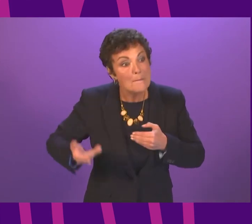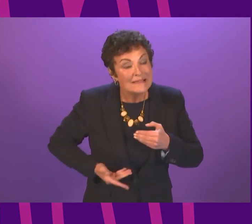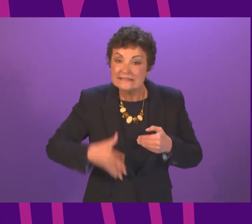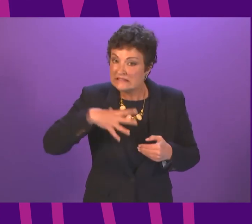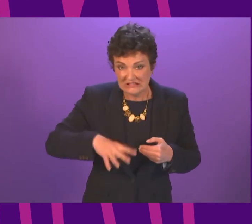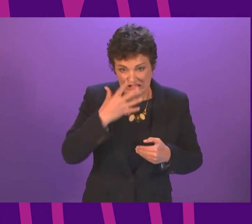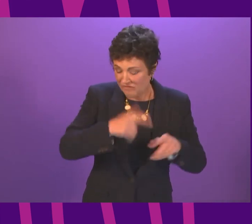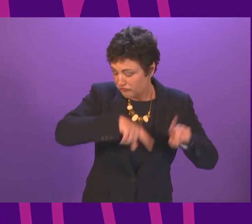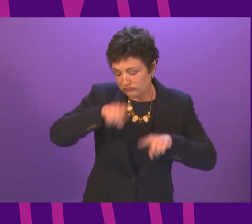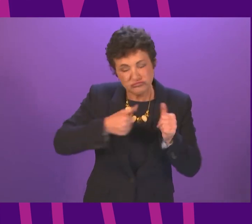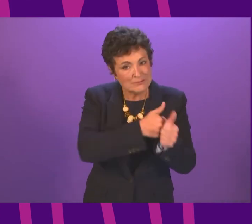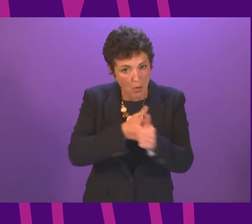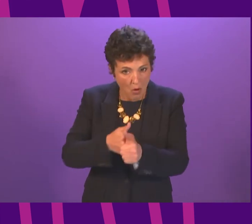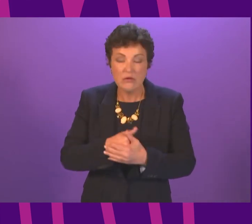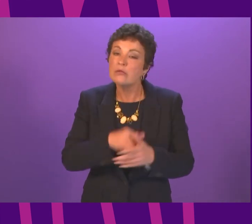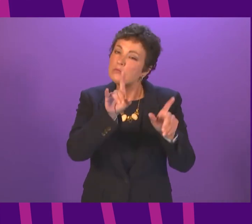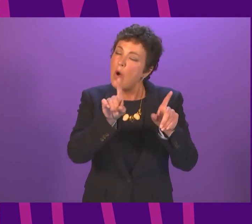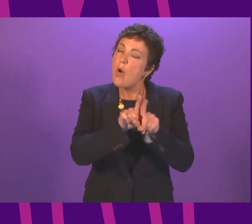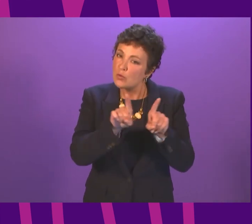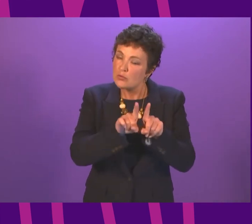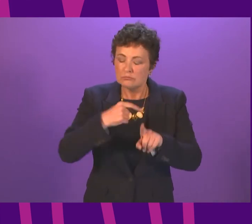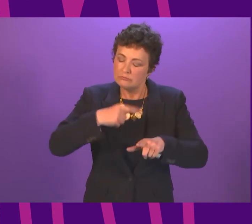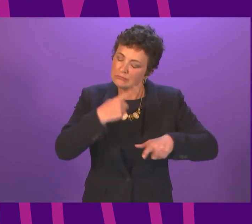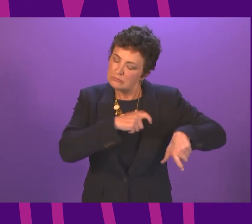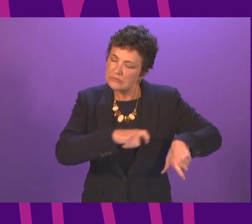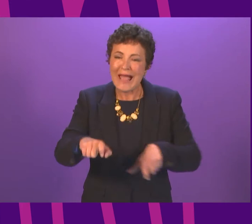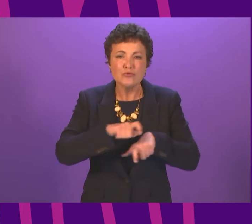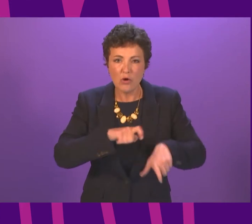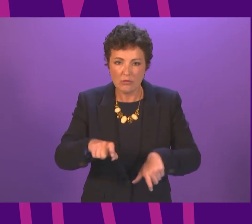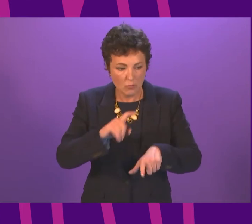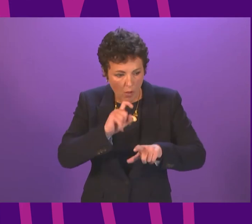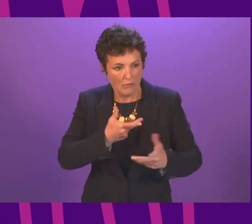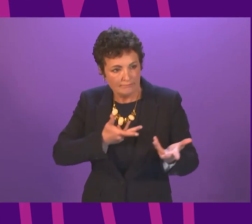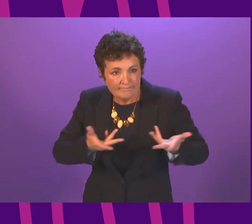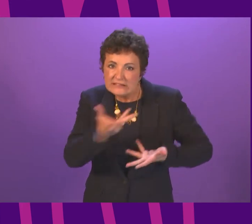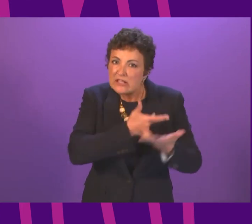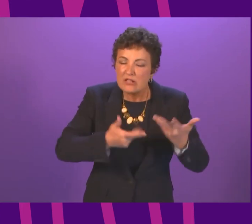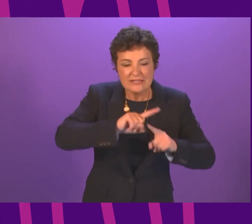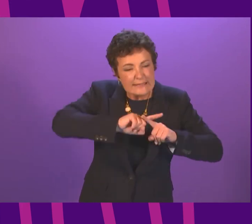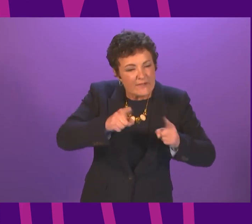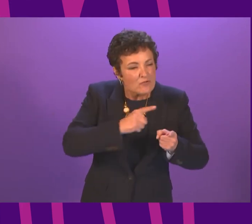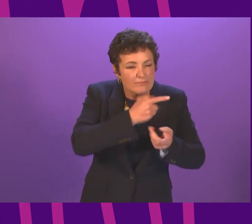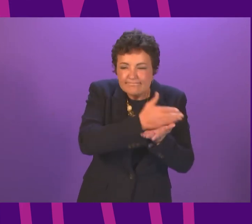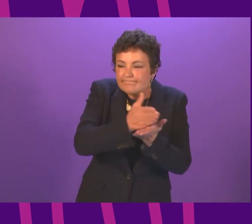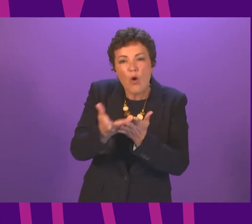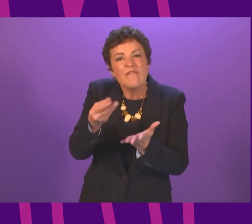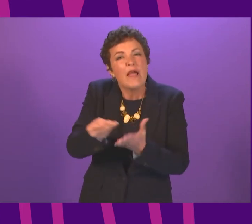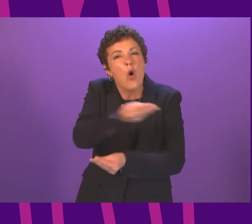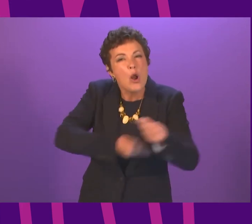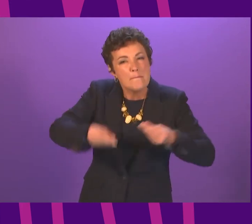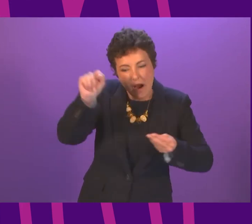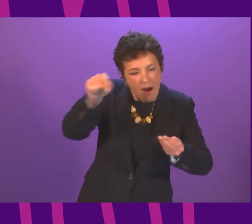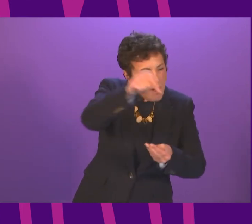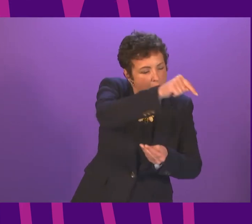necessary. And, of course, we will continue to discuss with different sectors of the economy what more